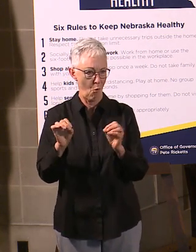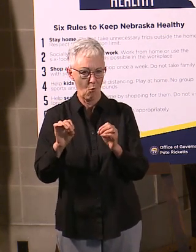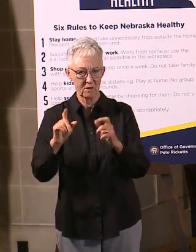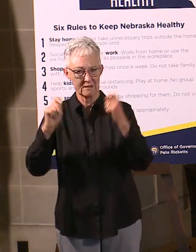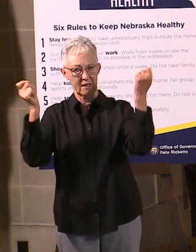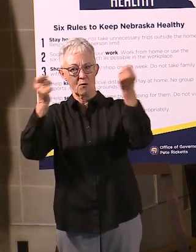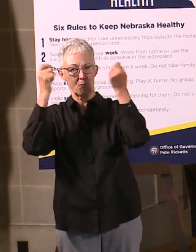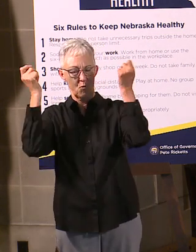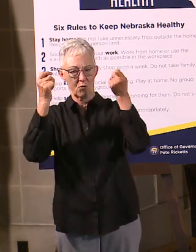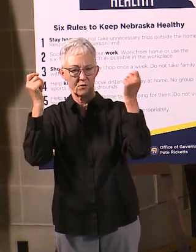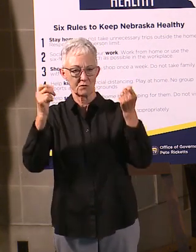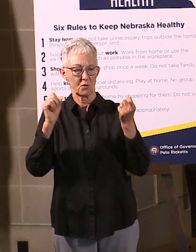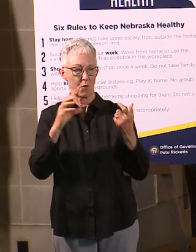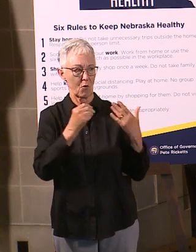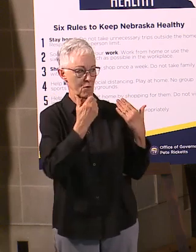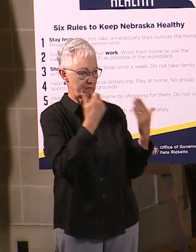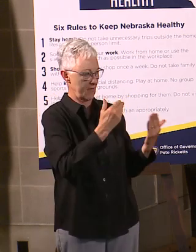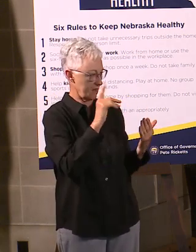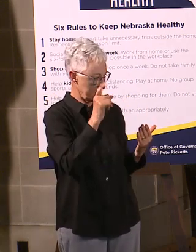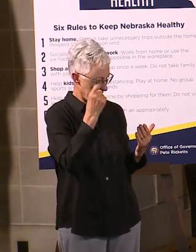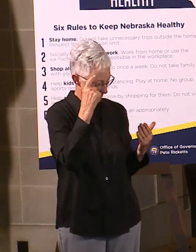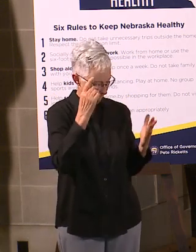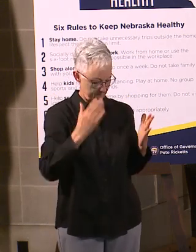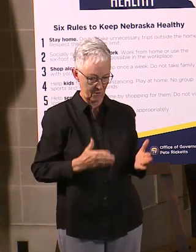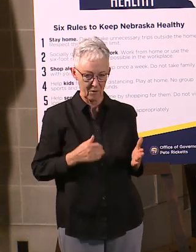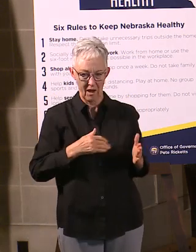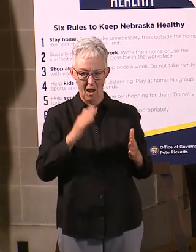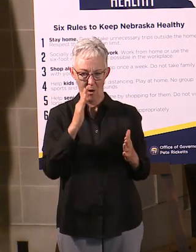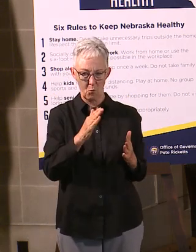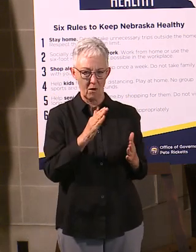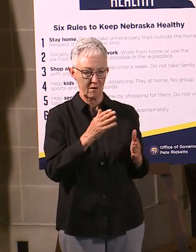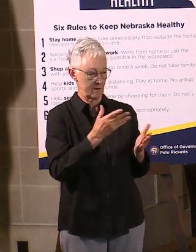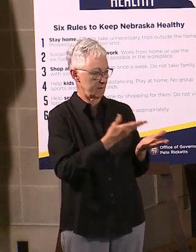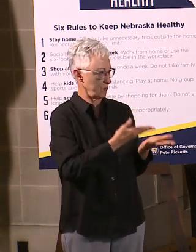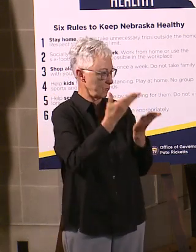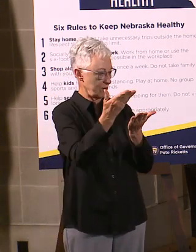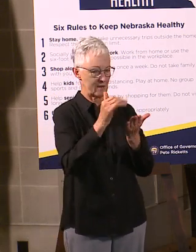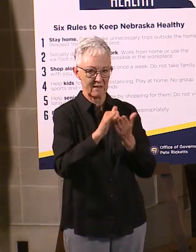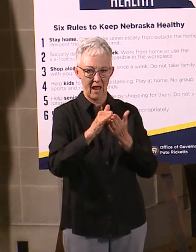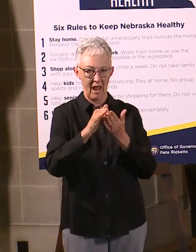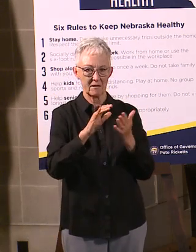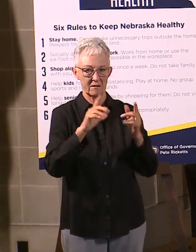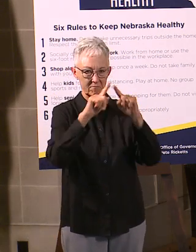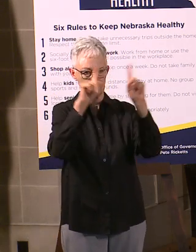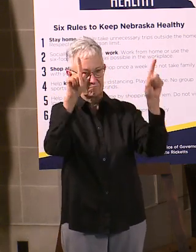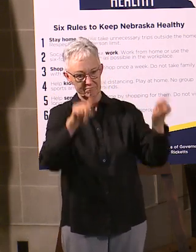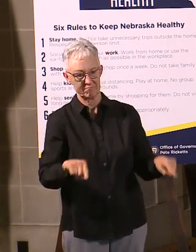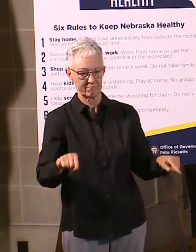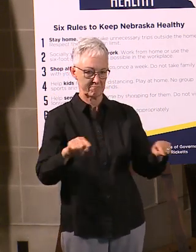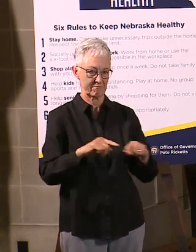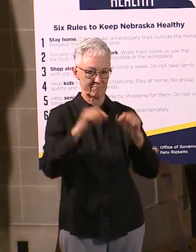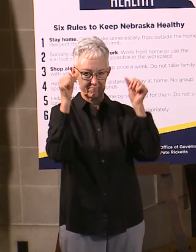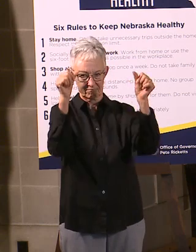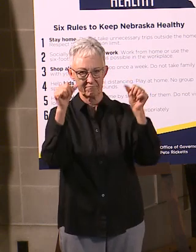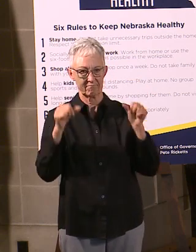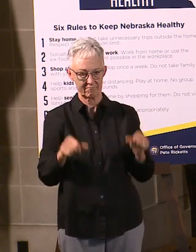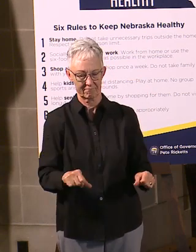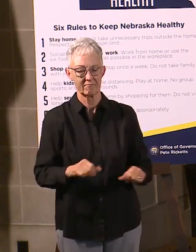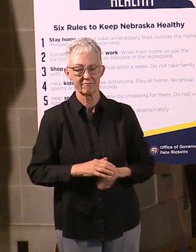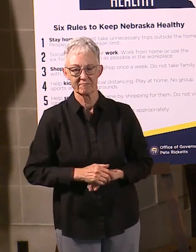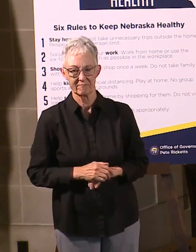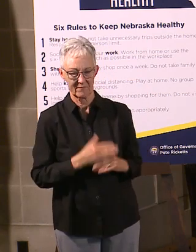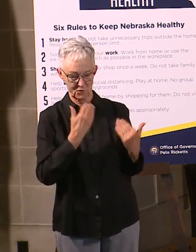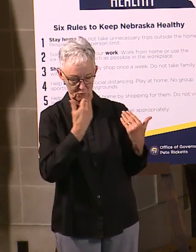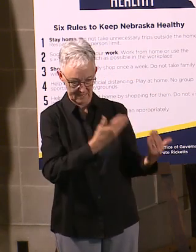Appreciation Week. So thank you, Governor. I'll take this back to the office and we'll share that. We'll probably share that on our social media, too. So thanks a lot for that.